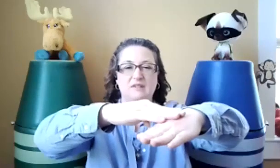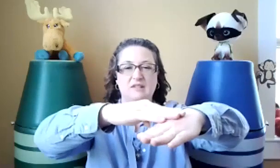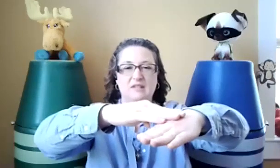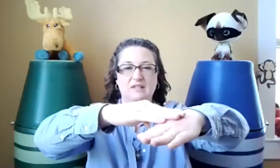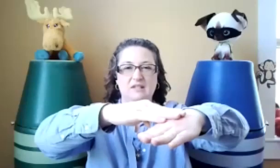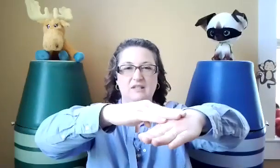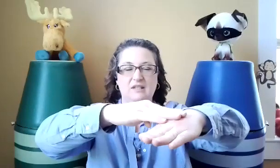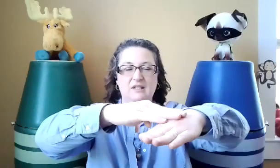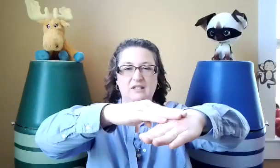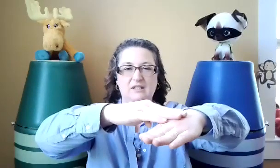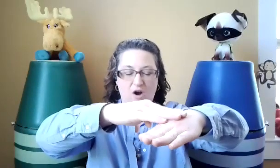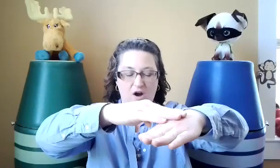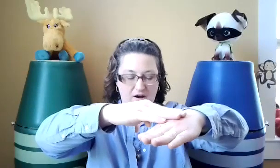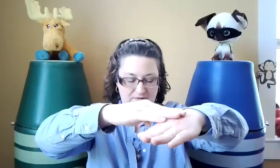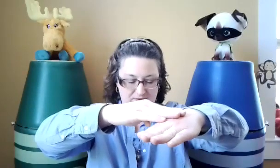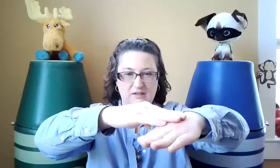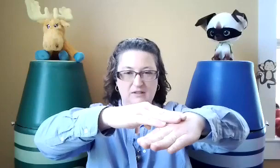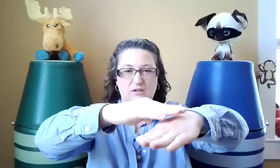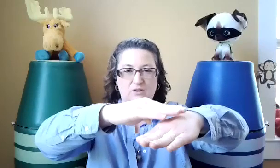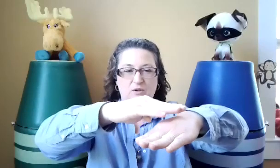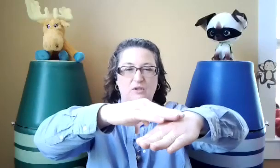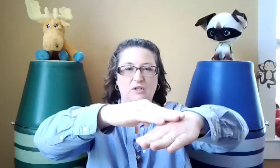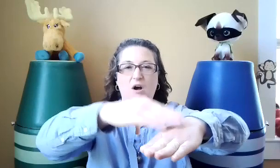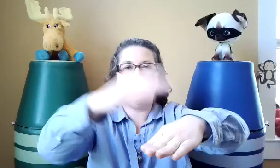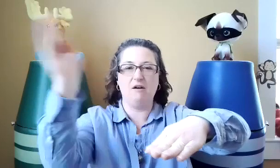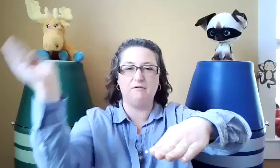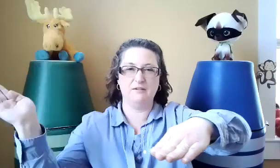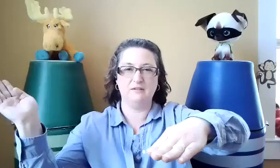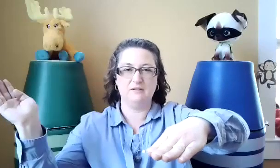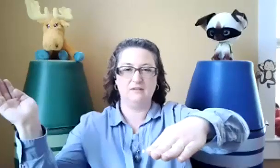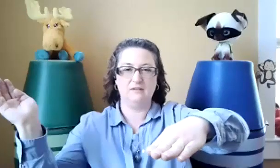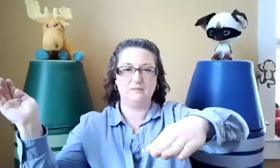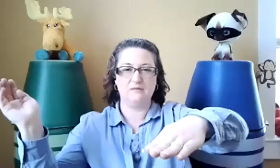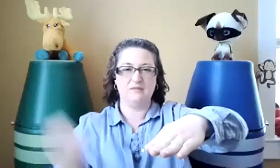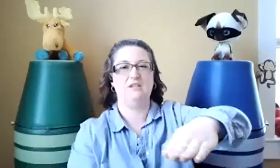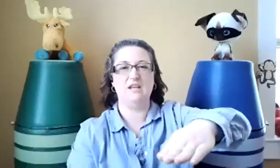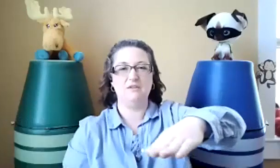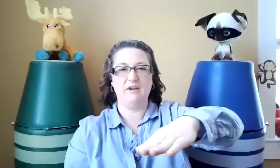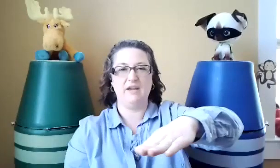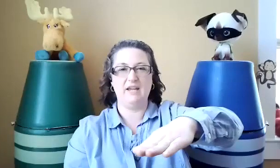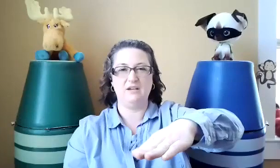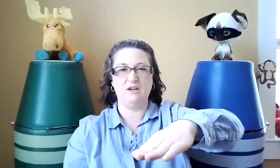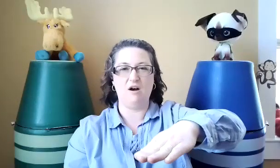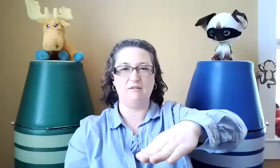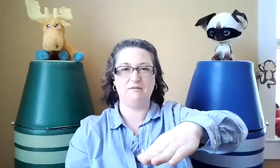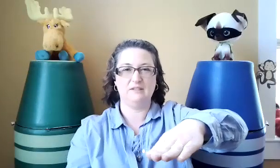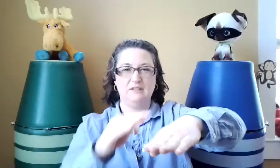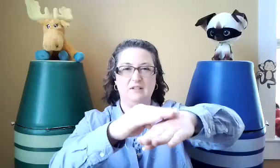It's off. So we're going to go off. And just take your other hand off. Off.